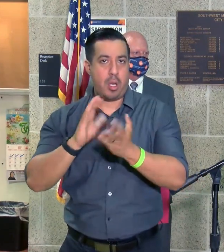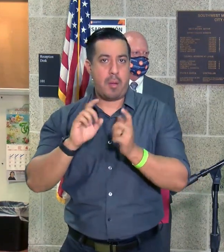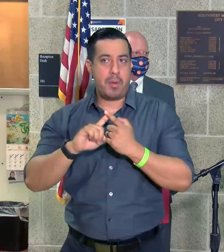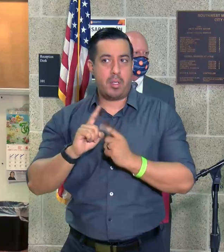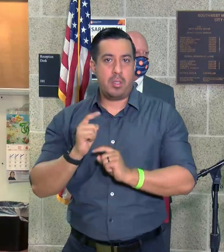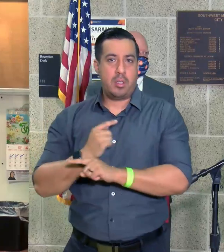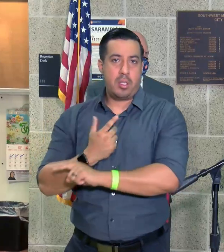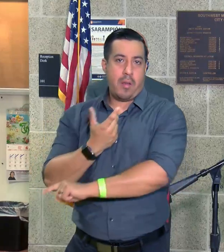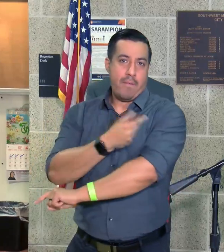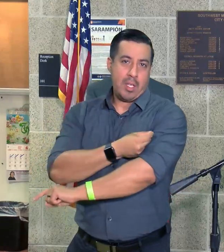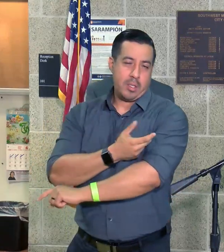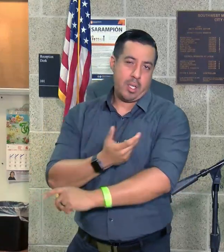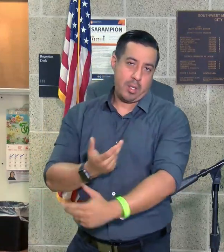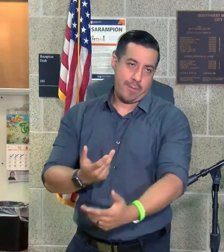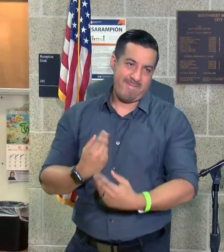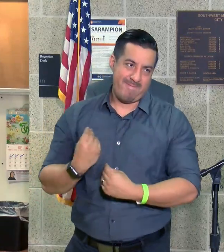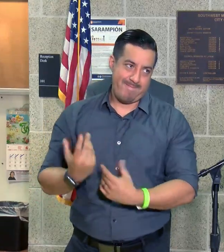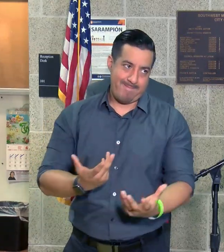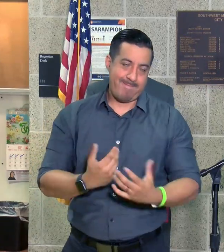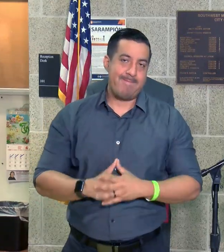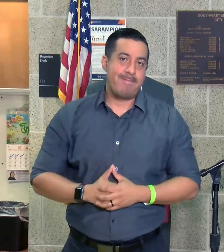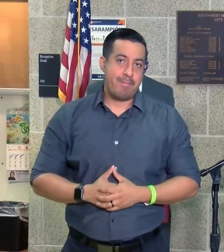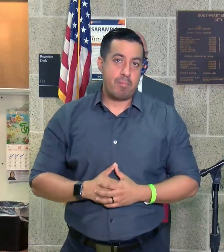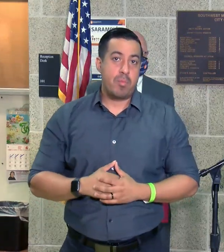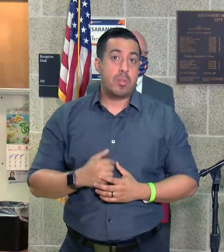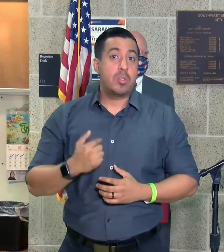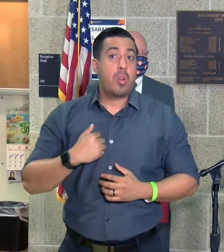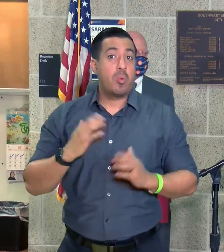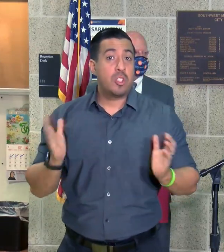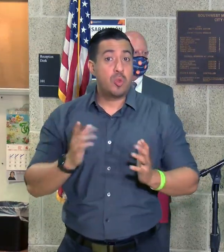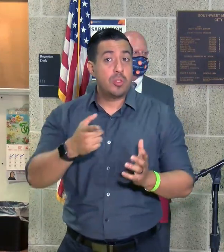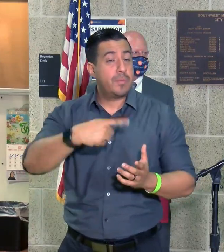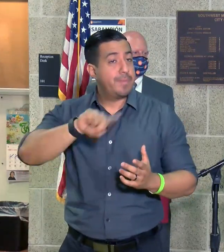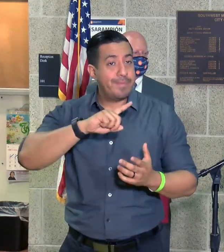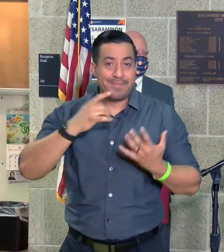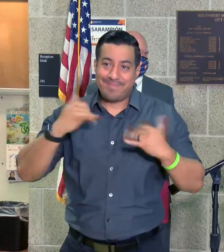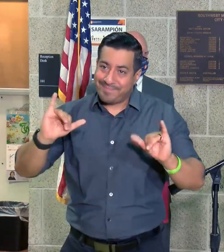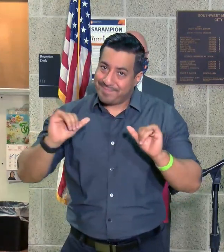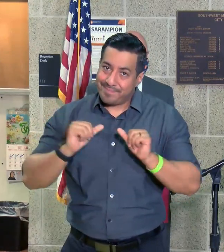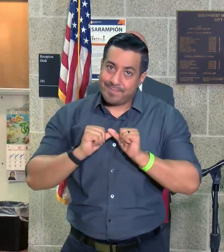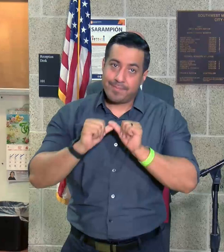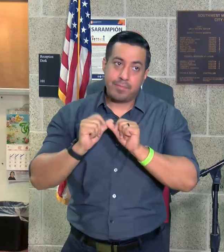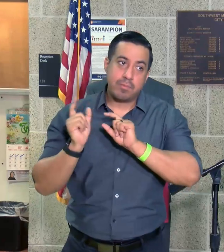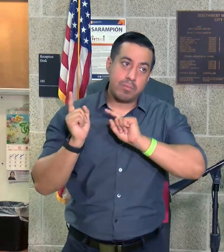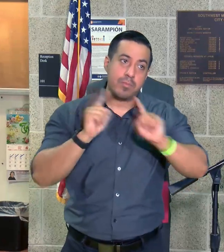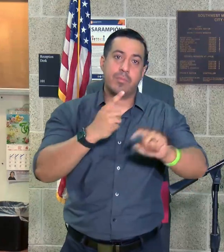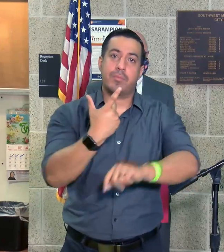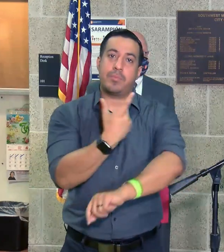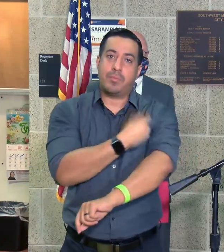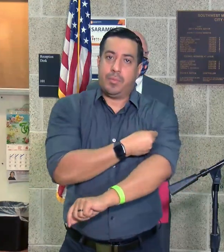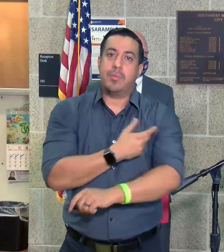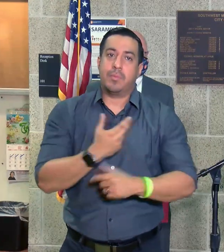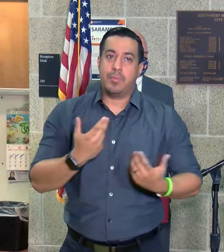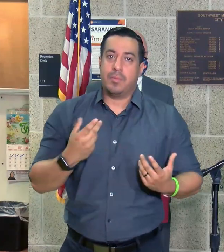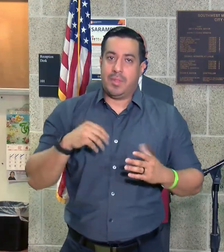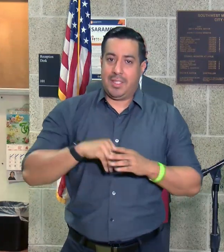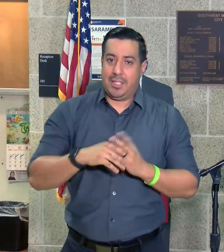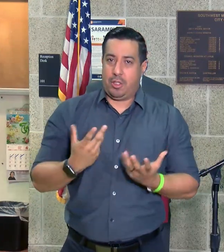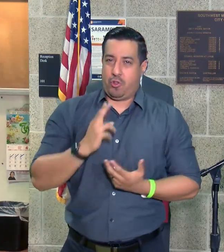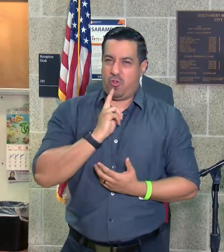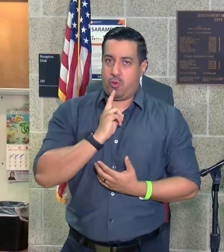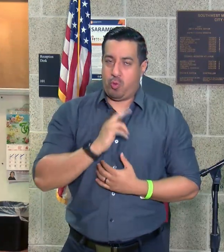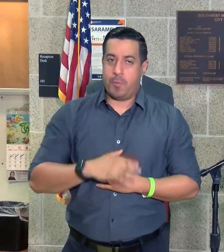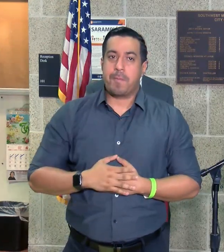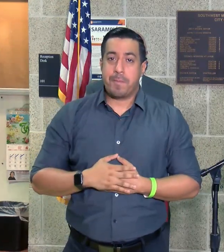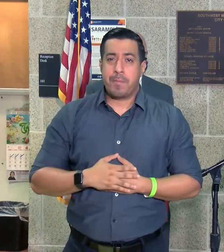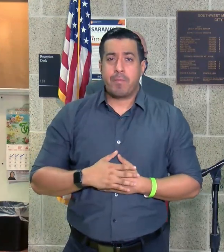getting vaccinated. Okay. So let me encourage people to still get vaccinated in the city of Houston. And then